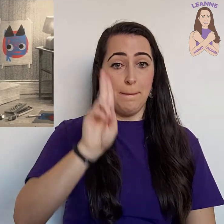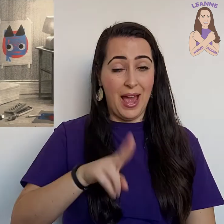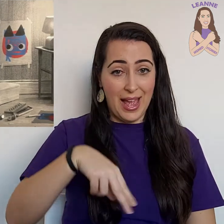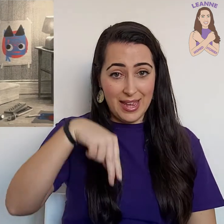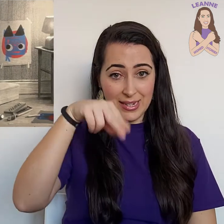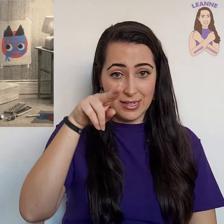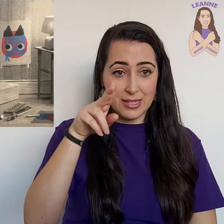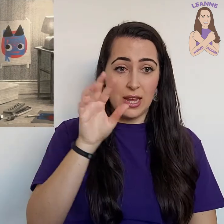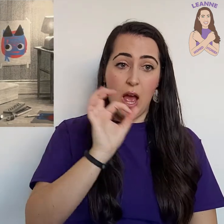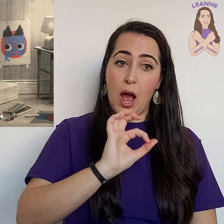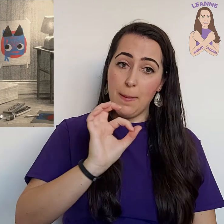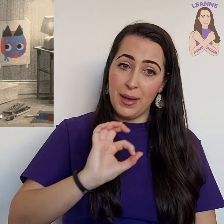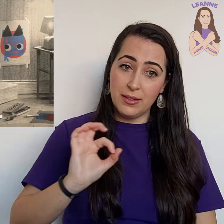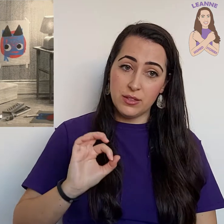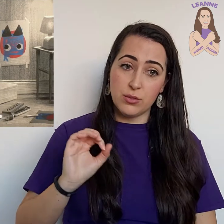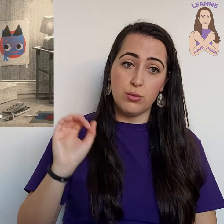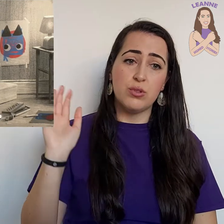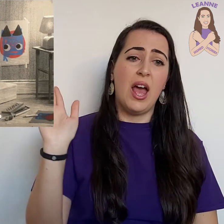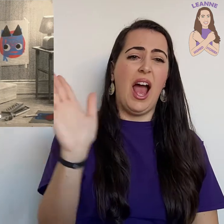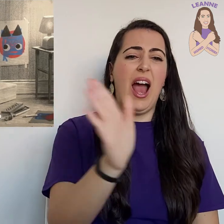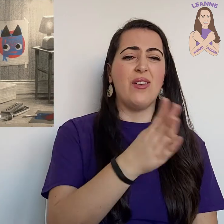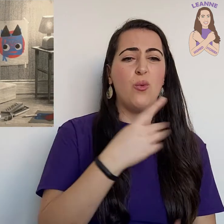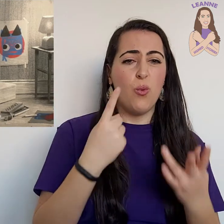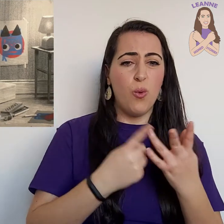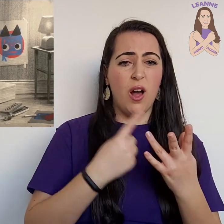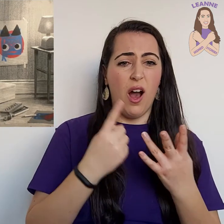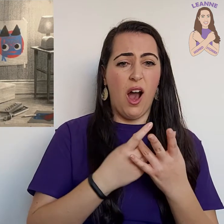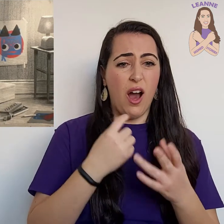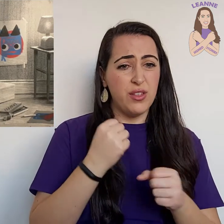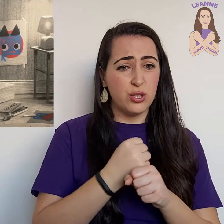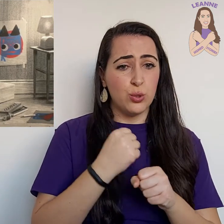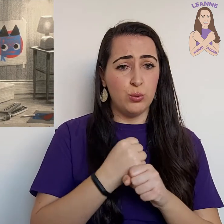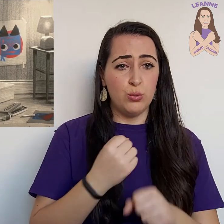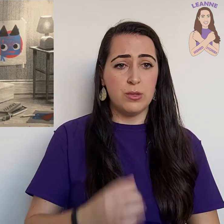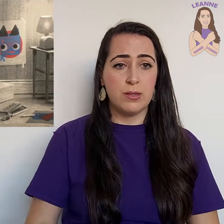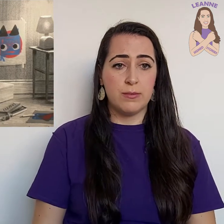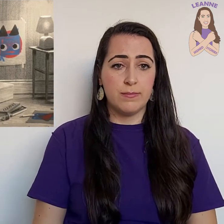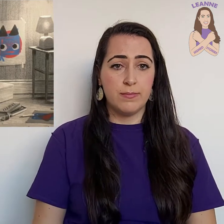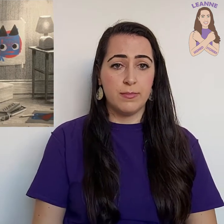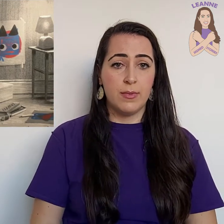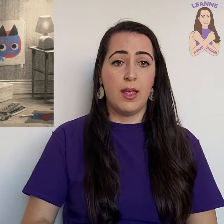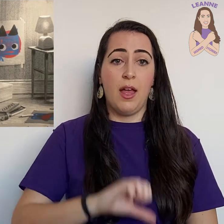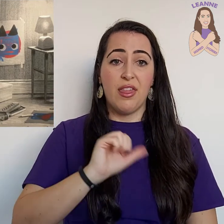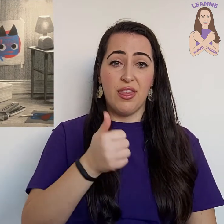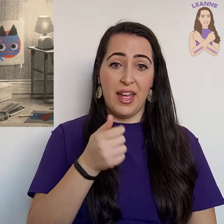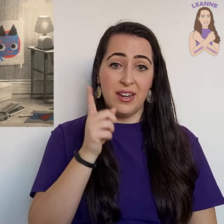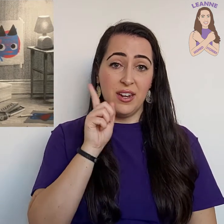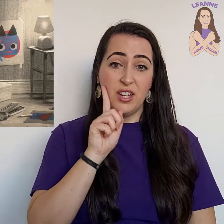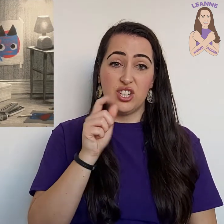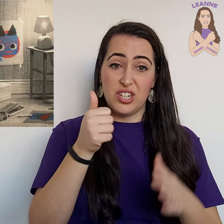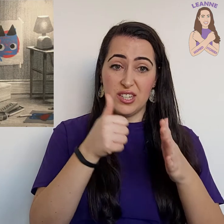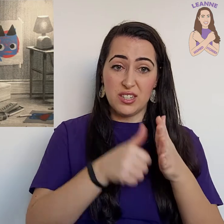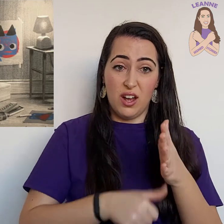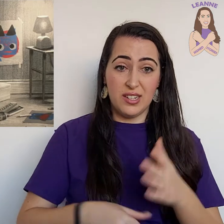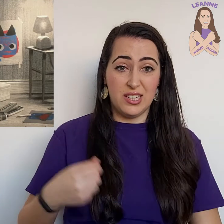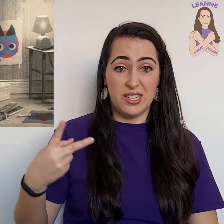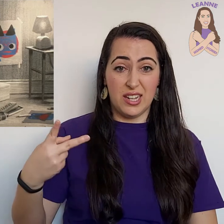paints, her pencils and all her other tools. Then, she started to